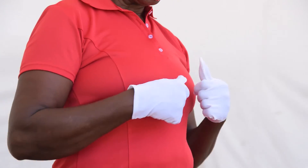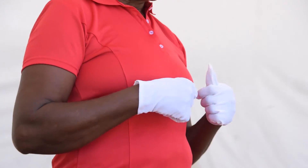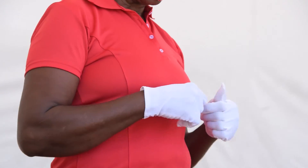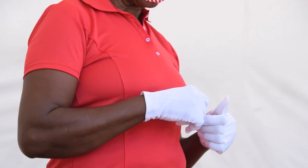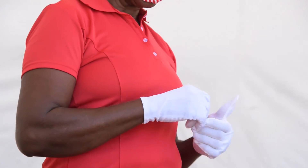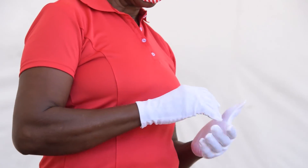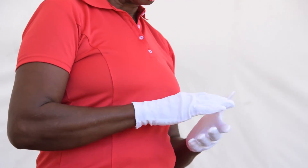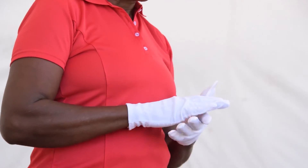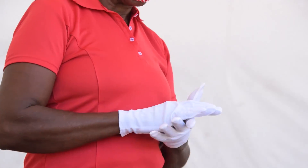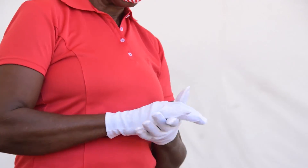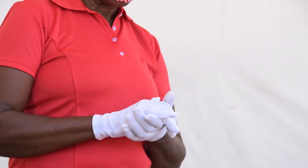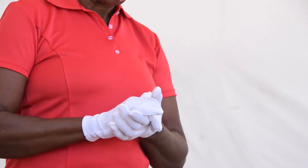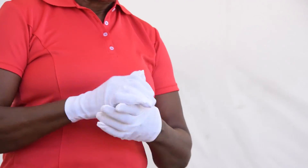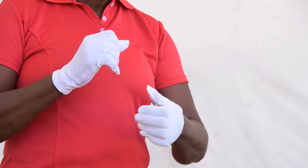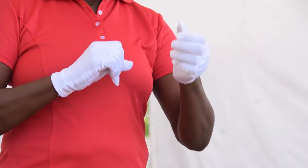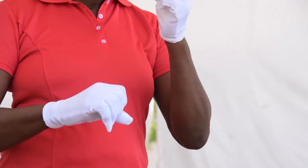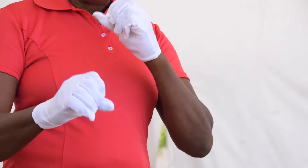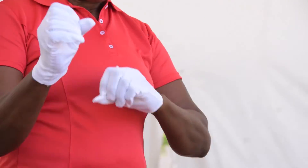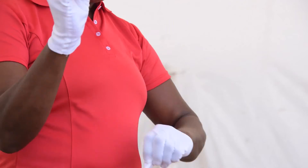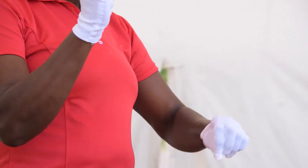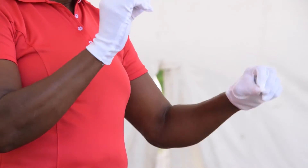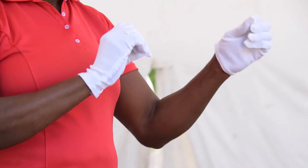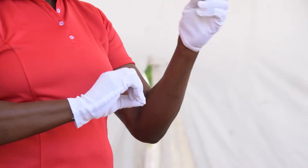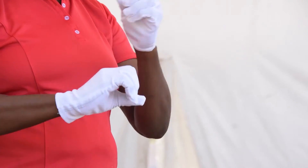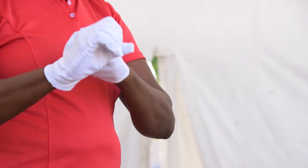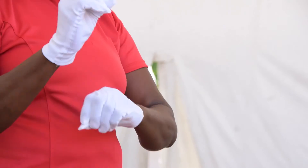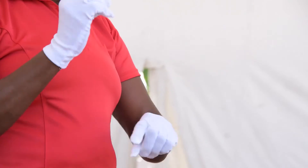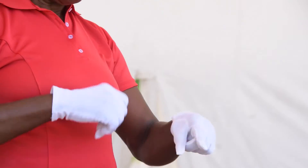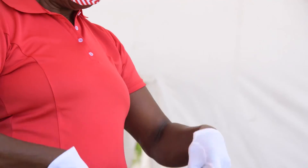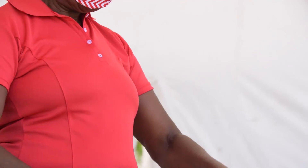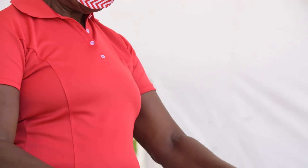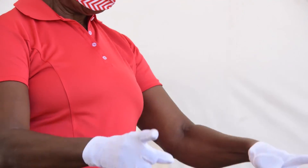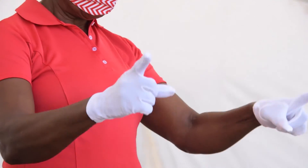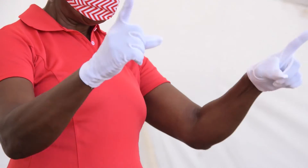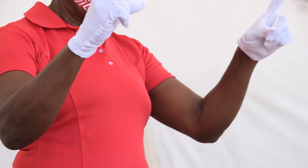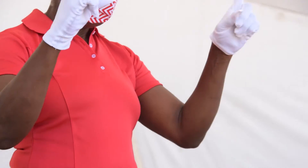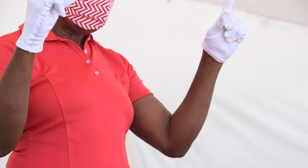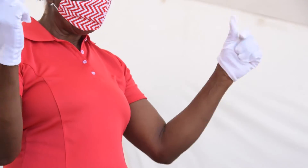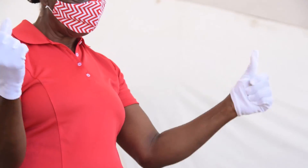May there be make it